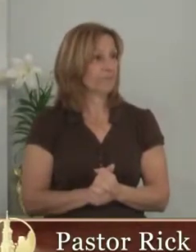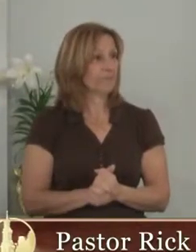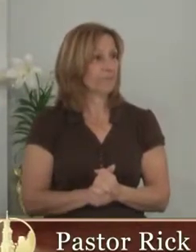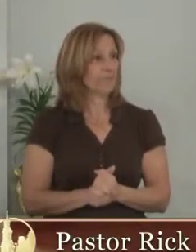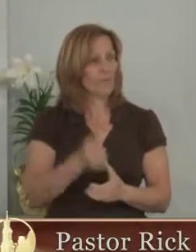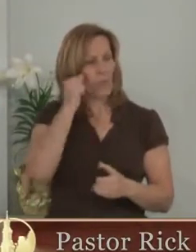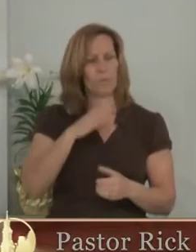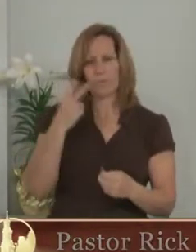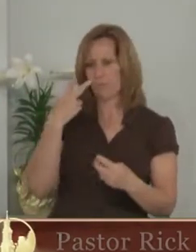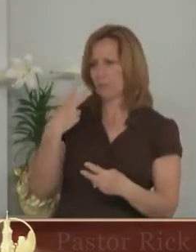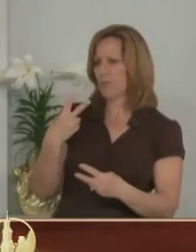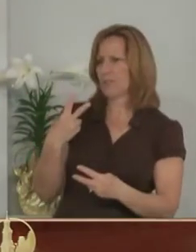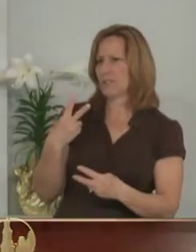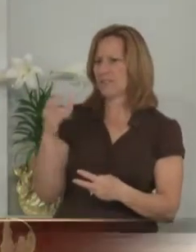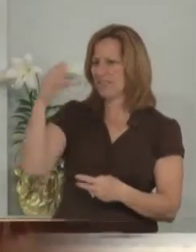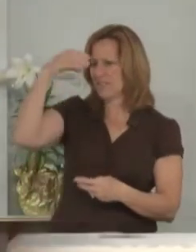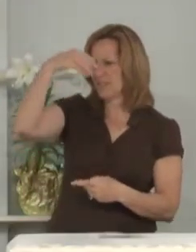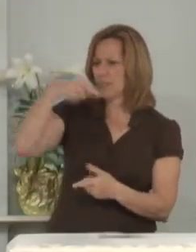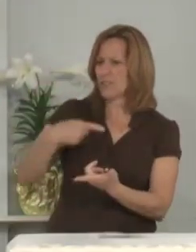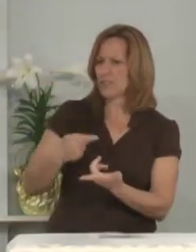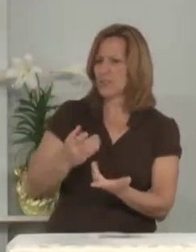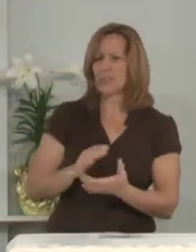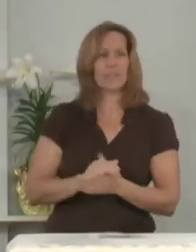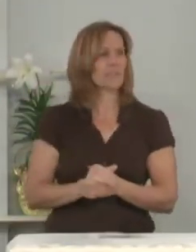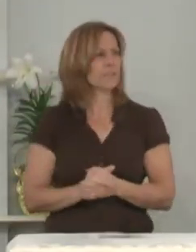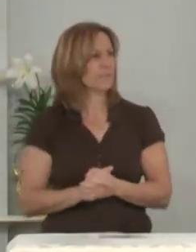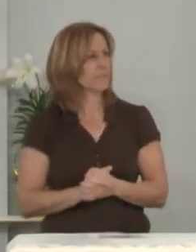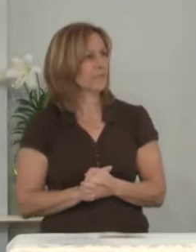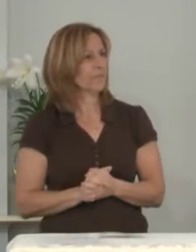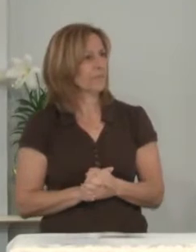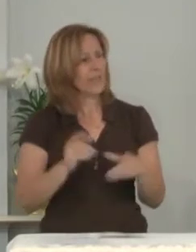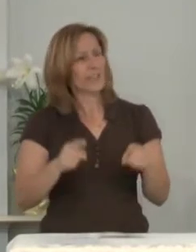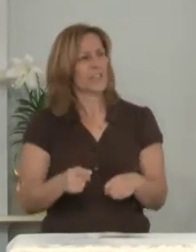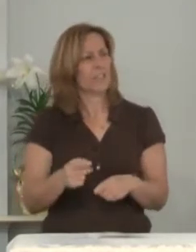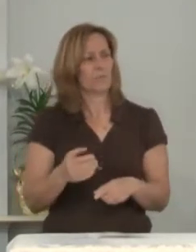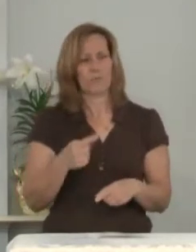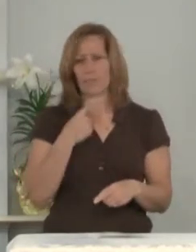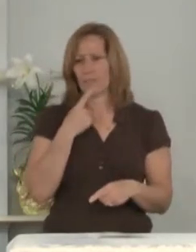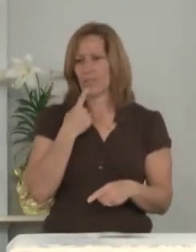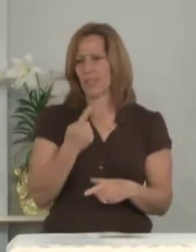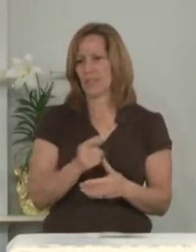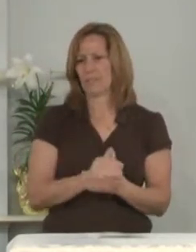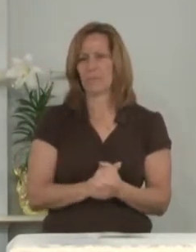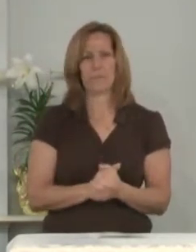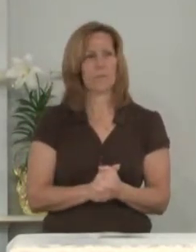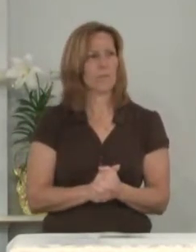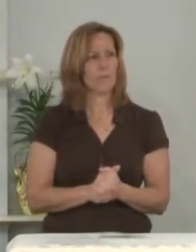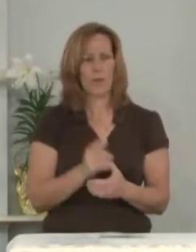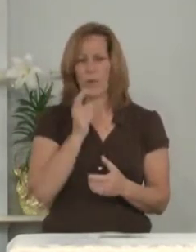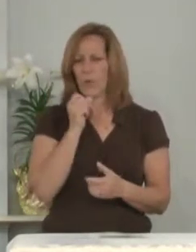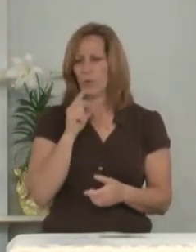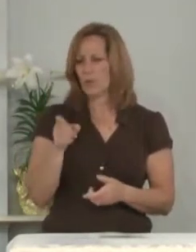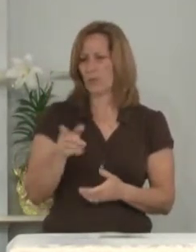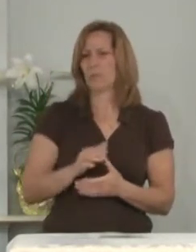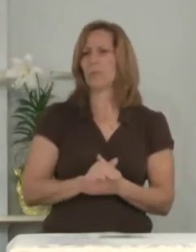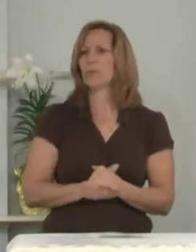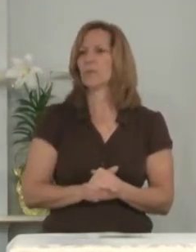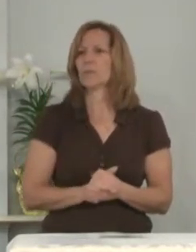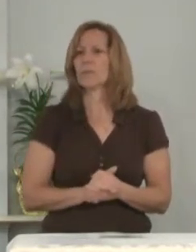She looked at me rather strangely as if she were saying who are you